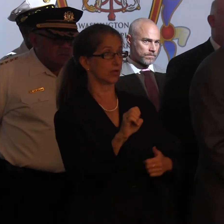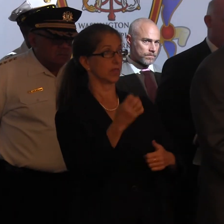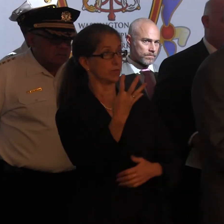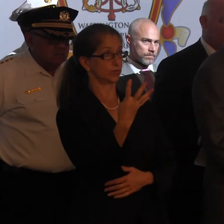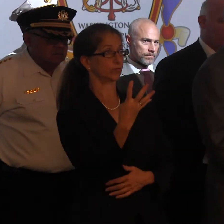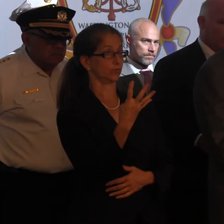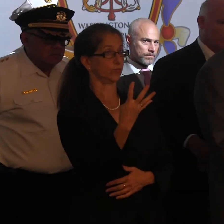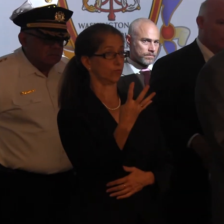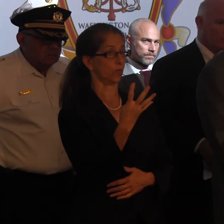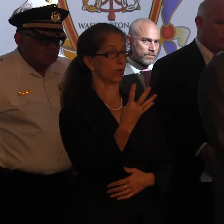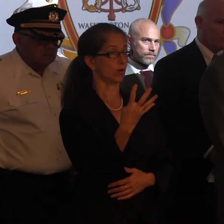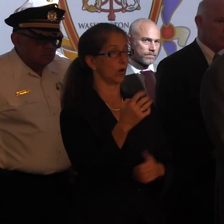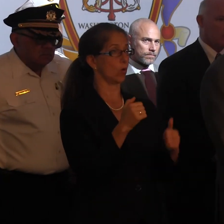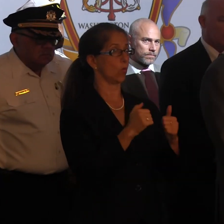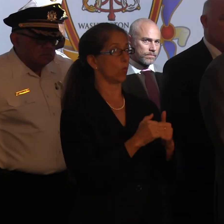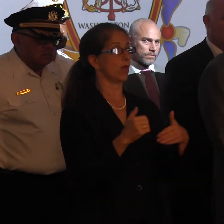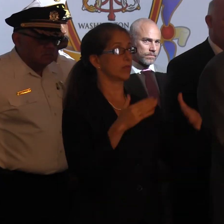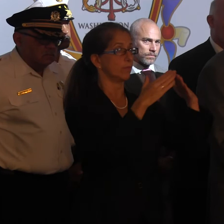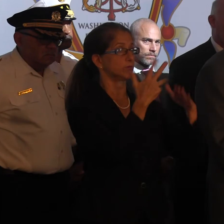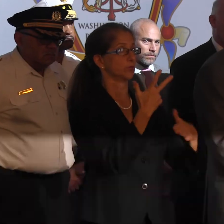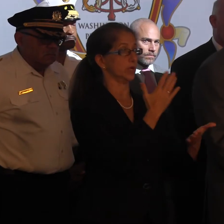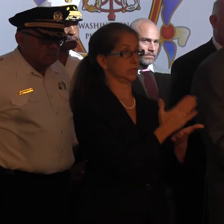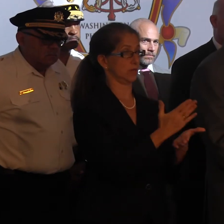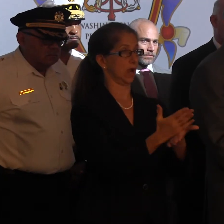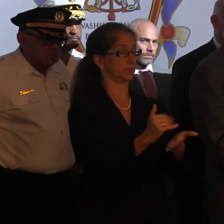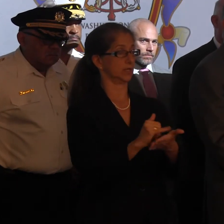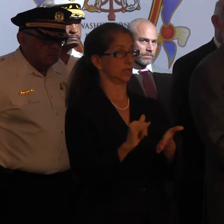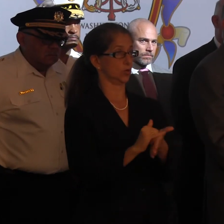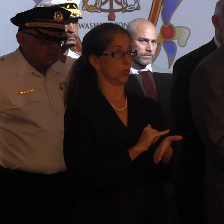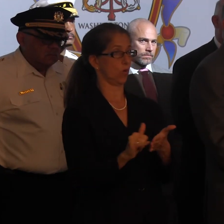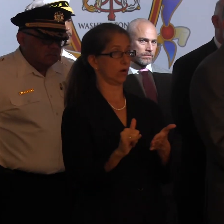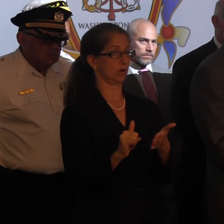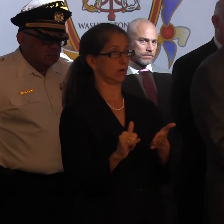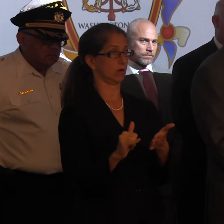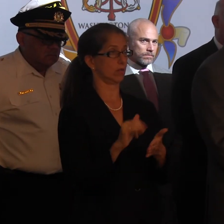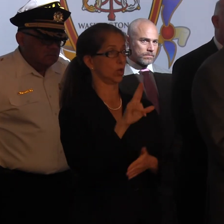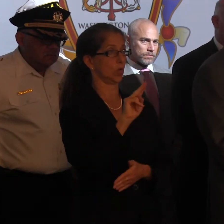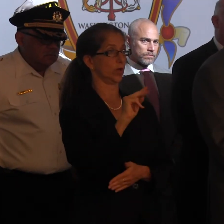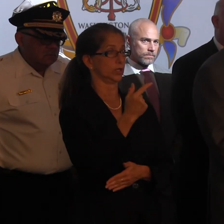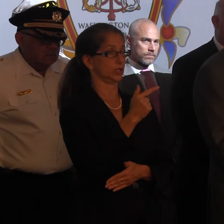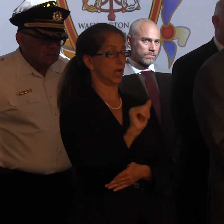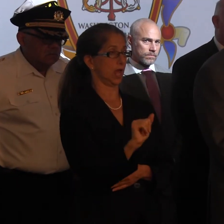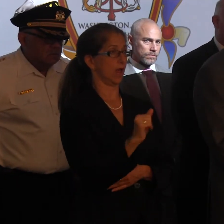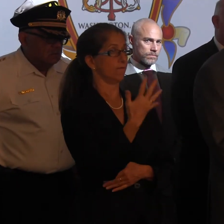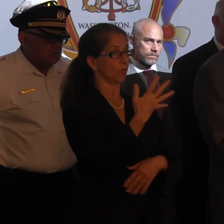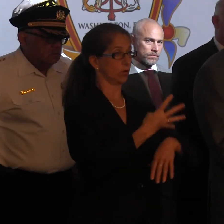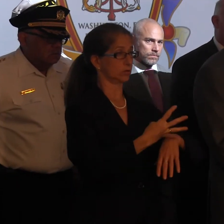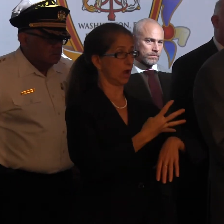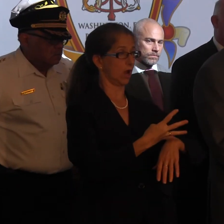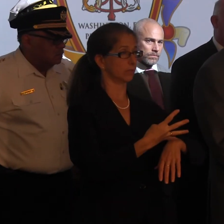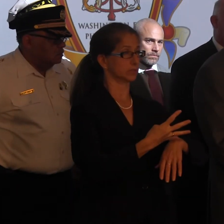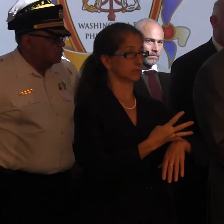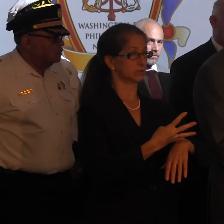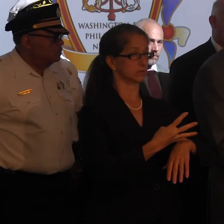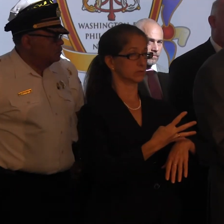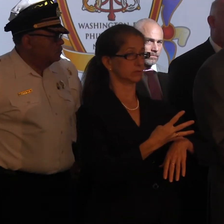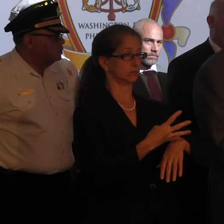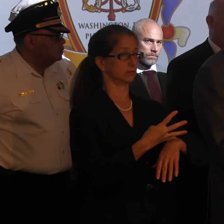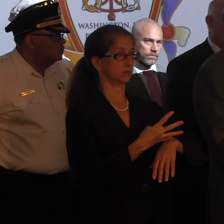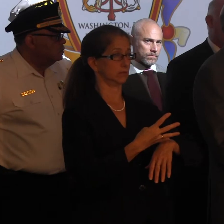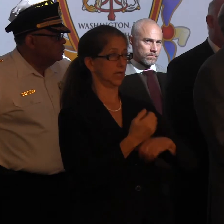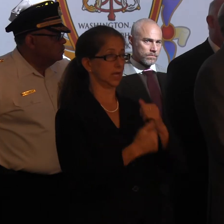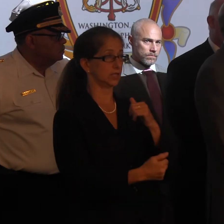them. There's four of them, actually. There's three stops at the New York UNDA. So we're talking about four times that. that